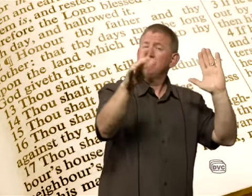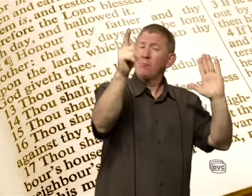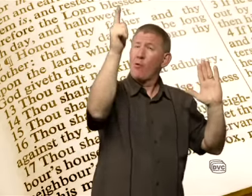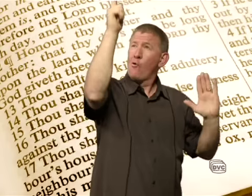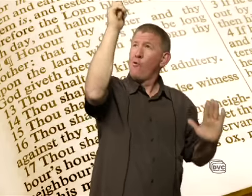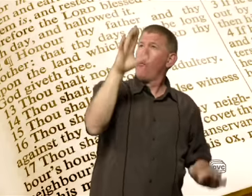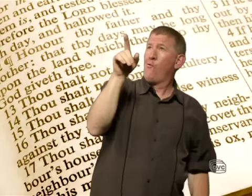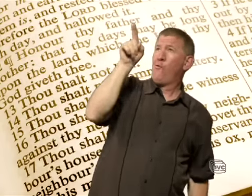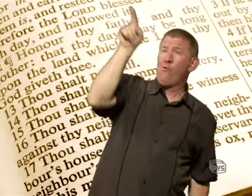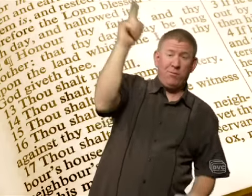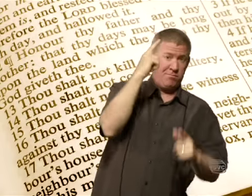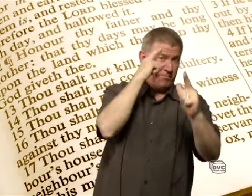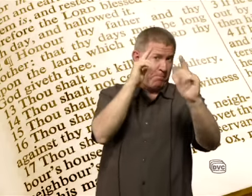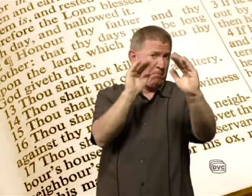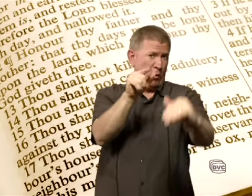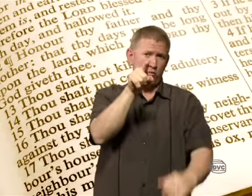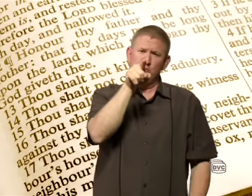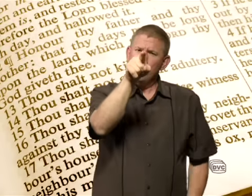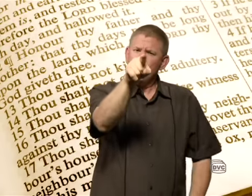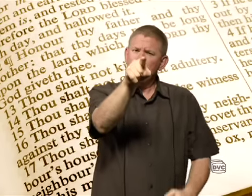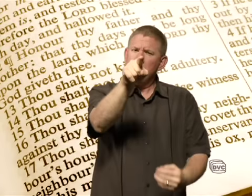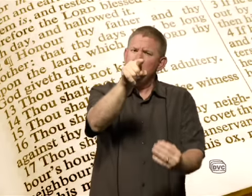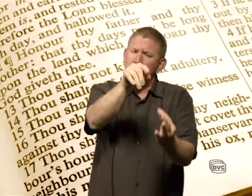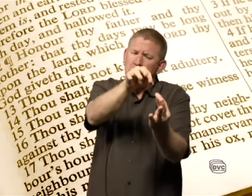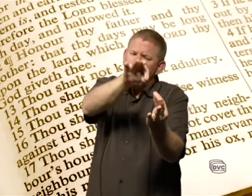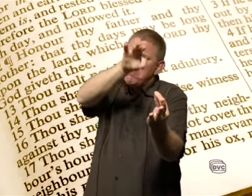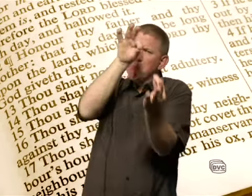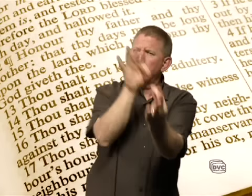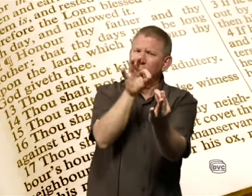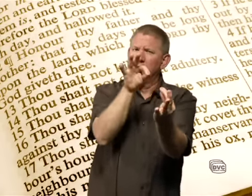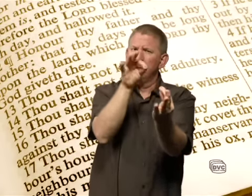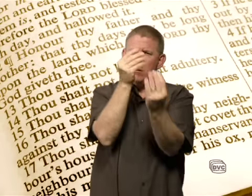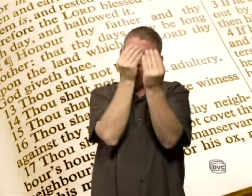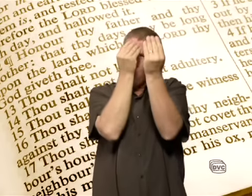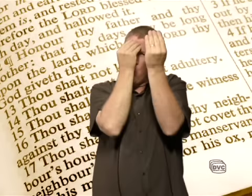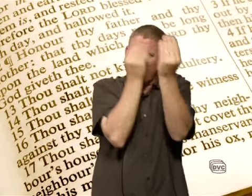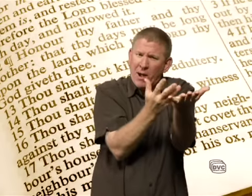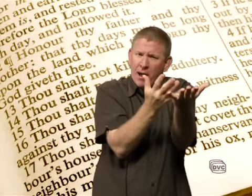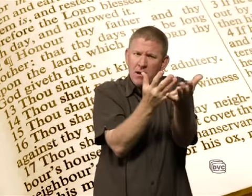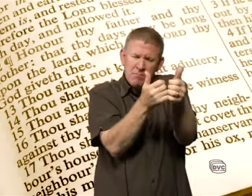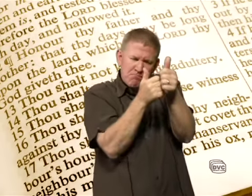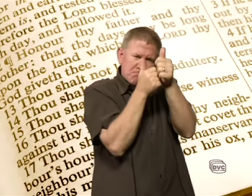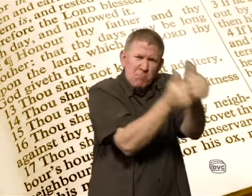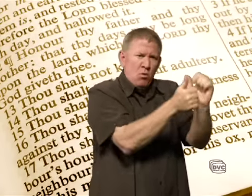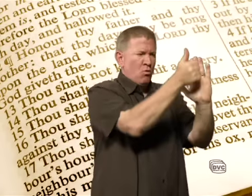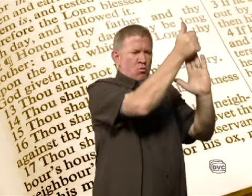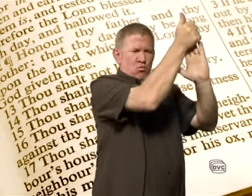Now, God expects you to perfectly obey all of those Ten Commandments.